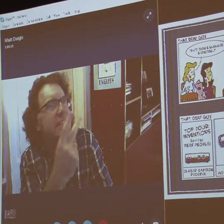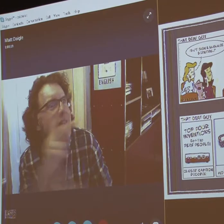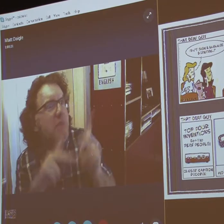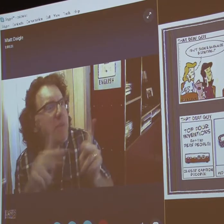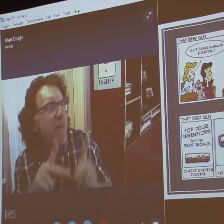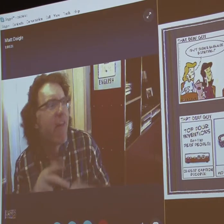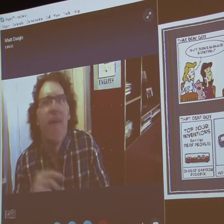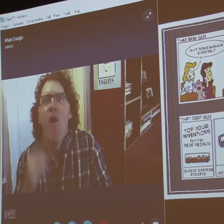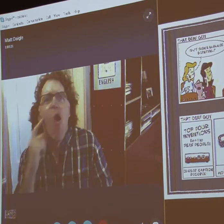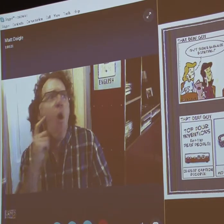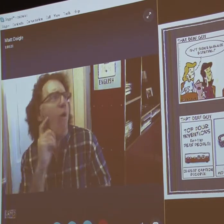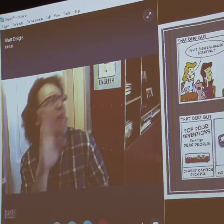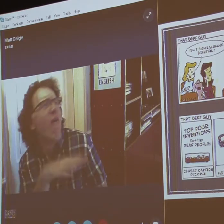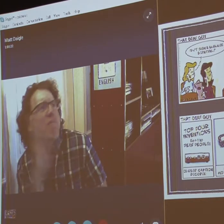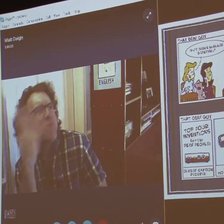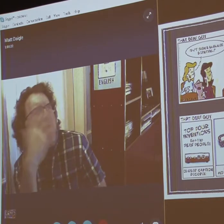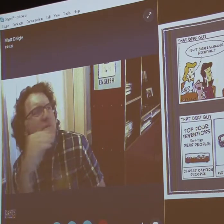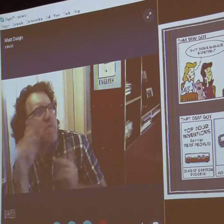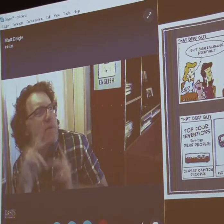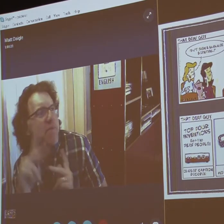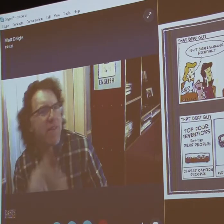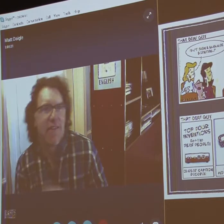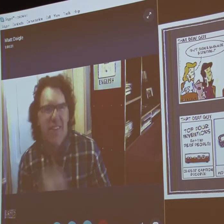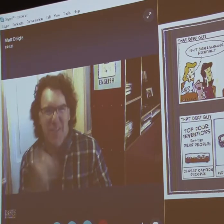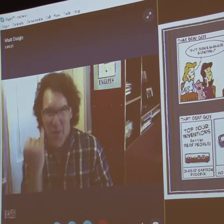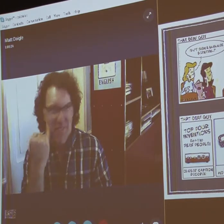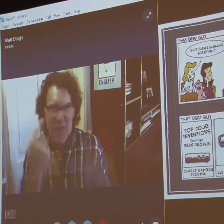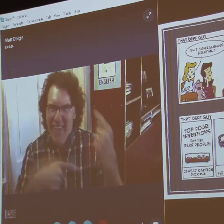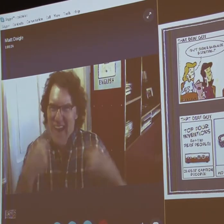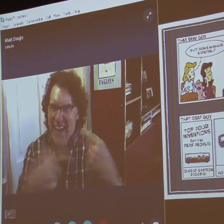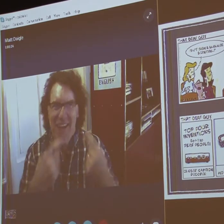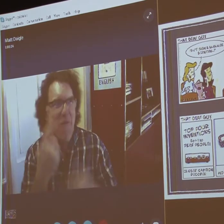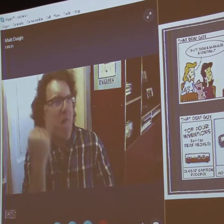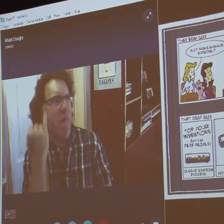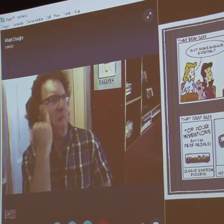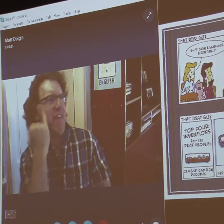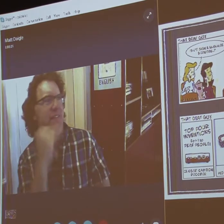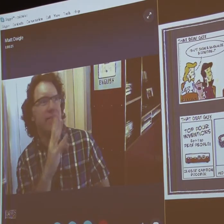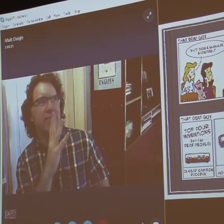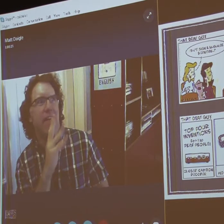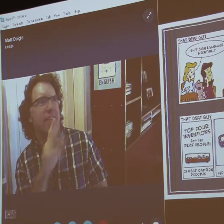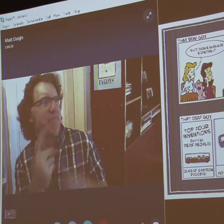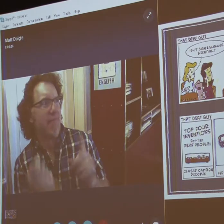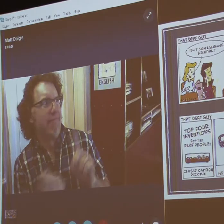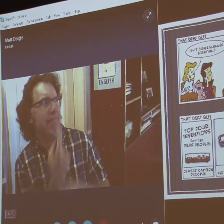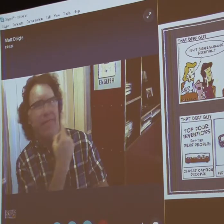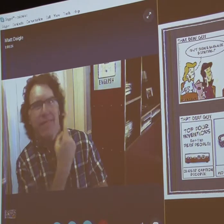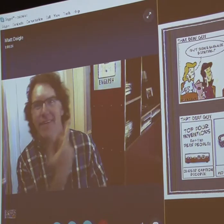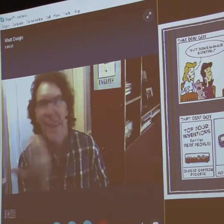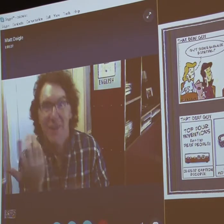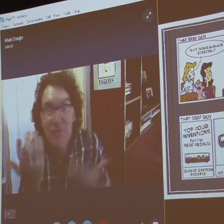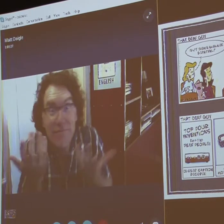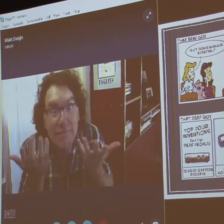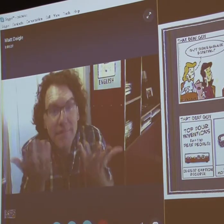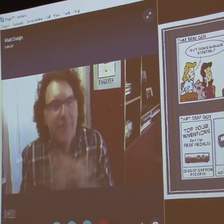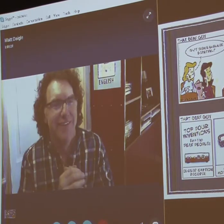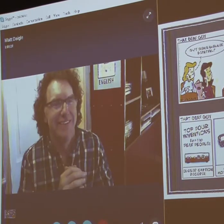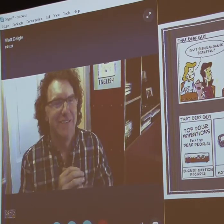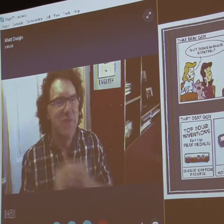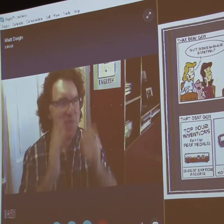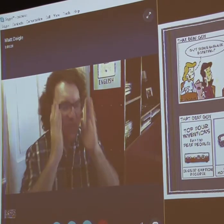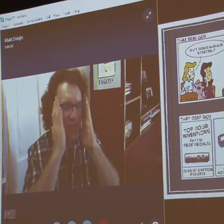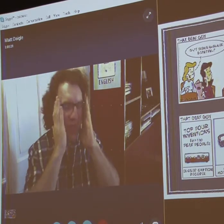be careful of what you assume, assume when you're watching deaf people sign. They could be fighting. They could be talking about something